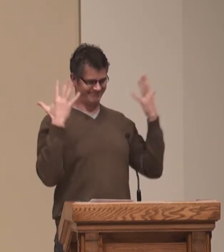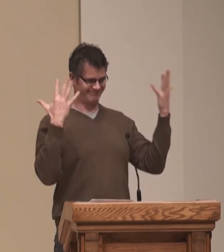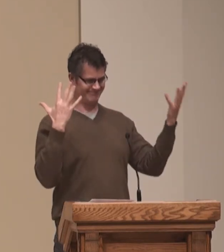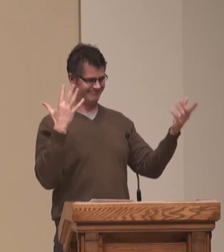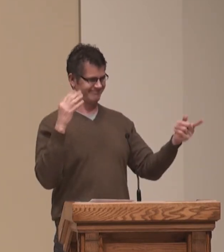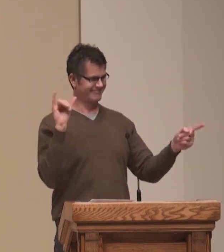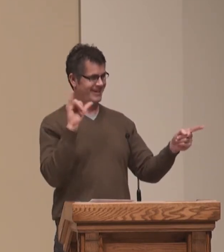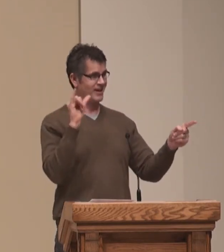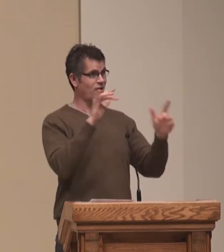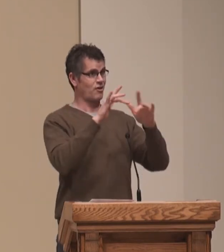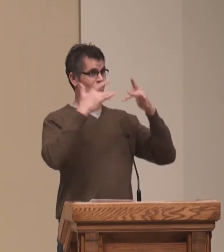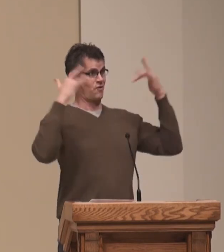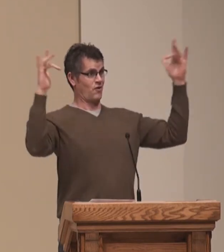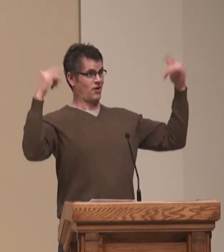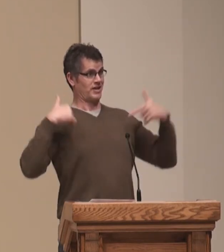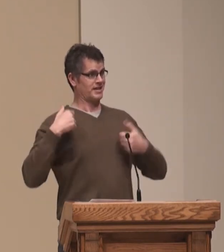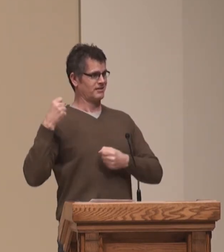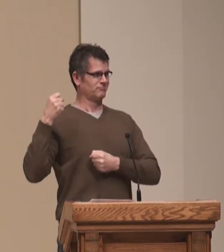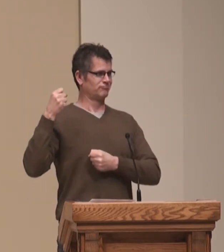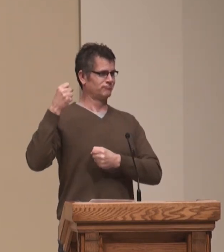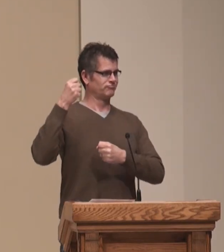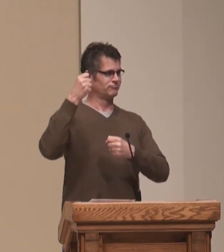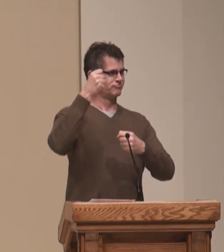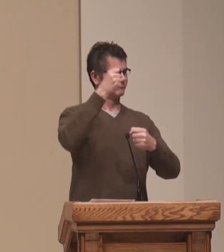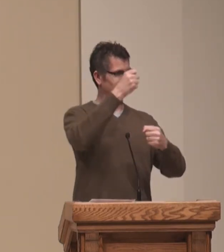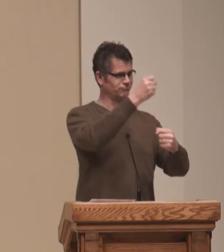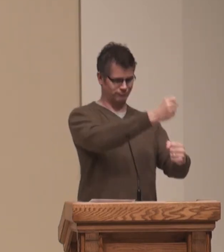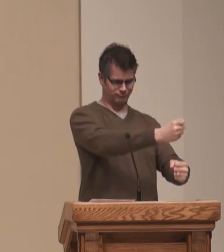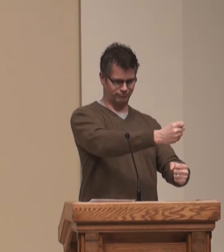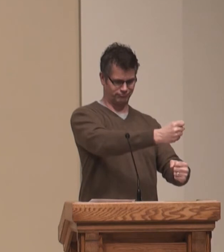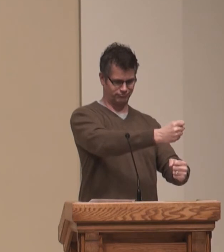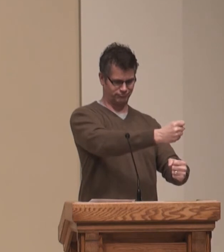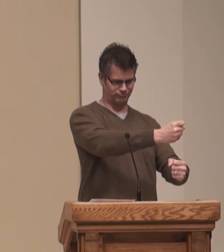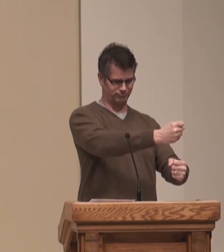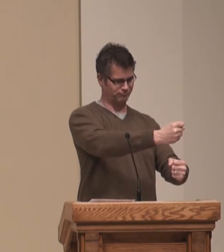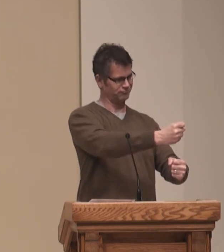Rejoicing that they are remembered by God.